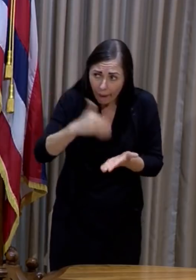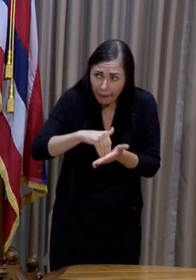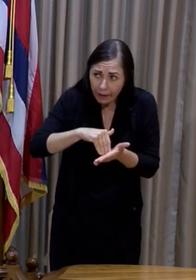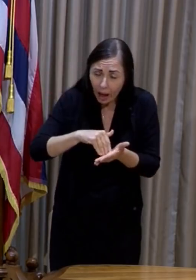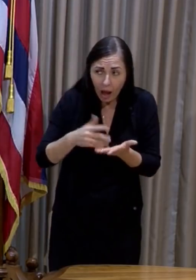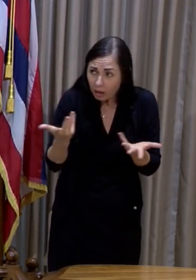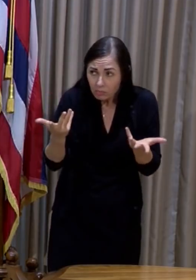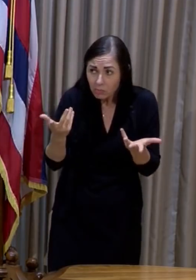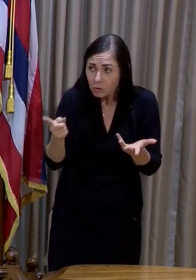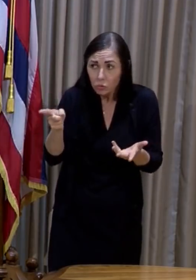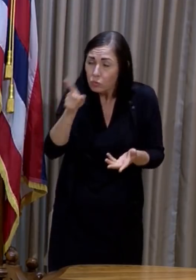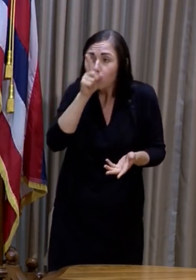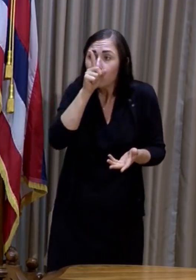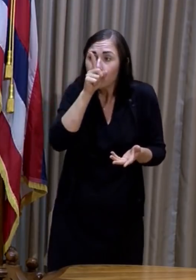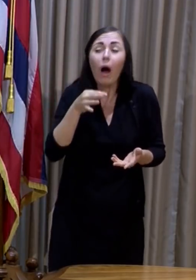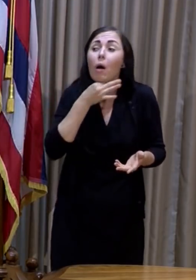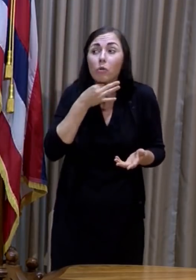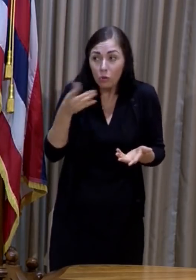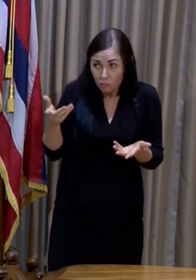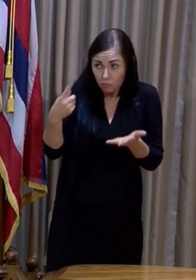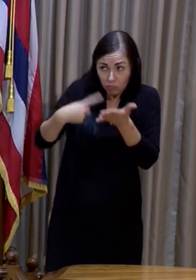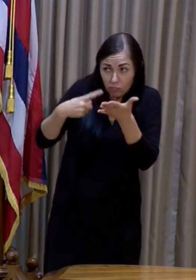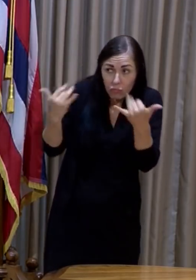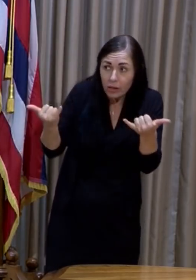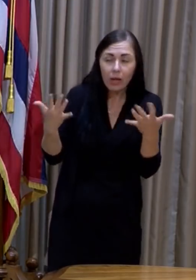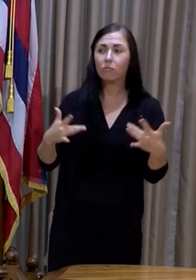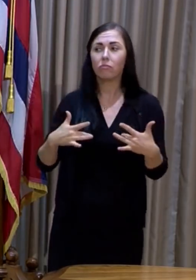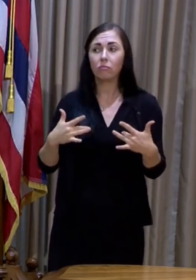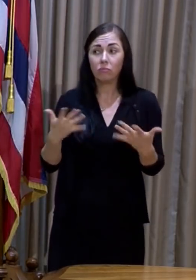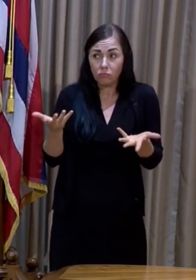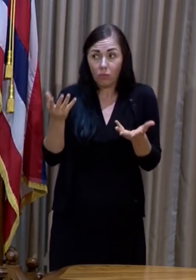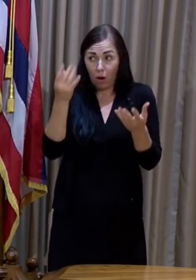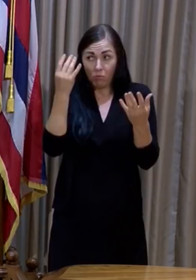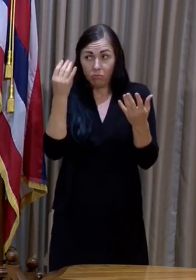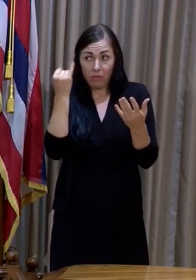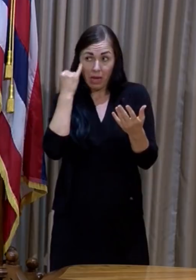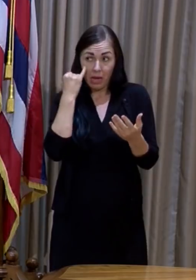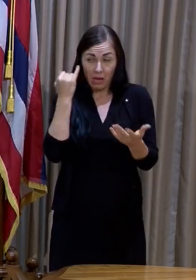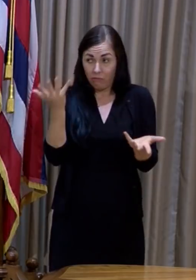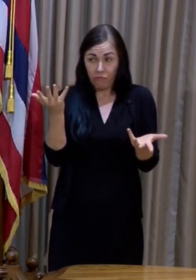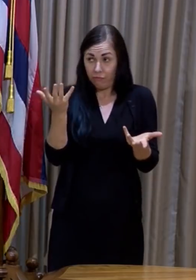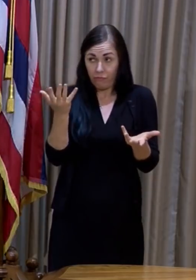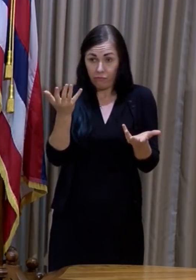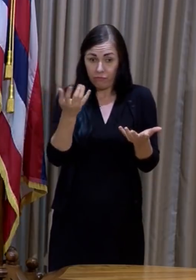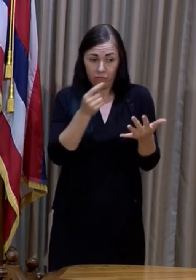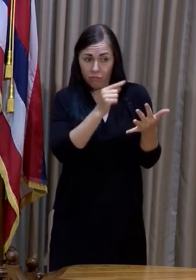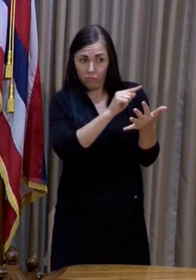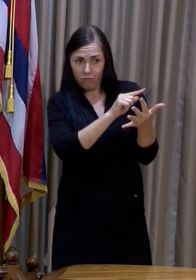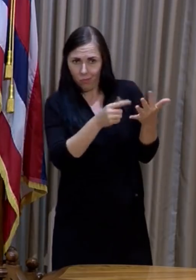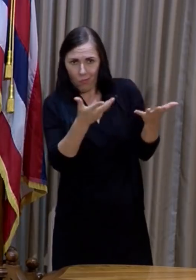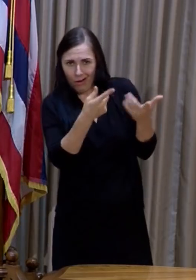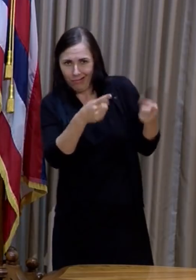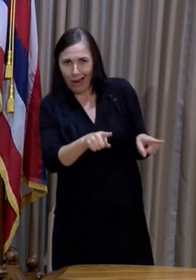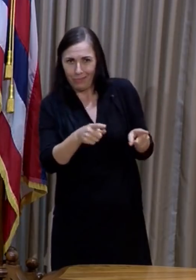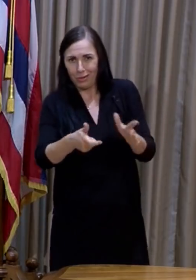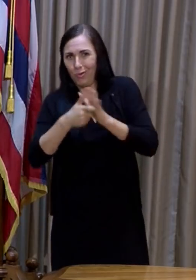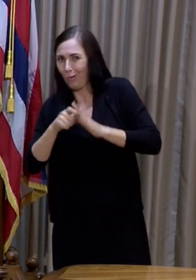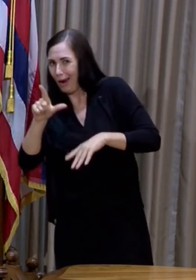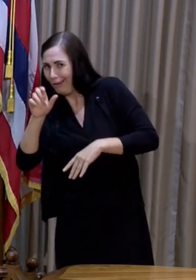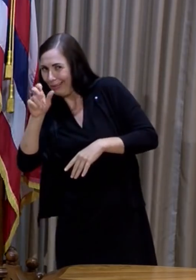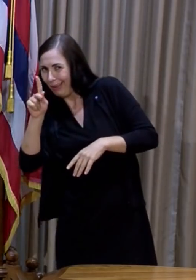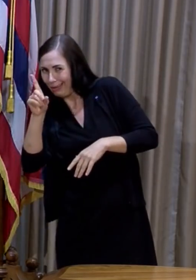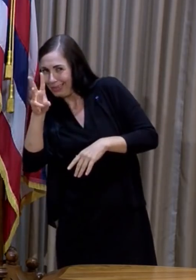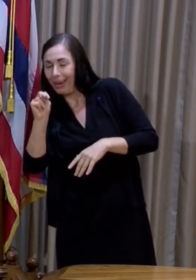are they on the table? And what conditions would demand them? Yeah, so I know that that